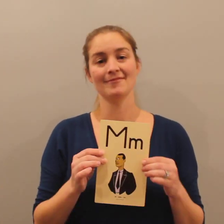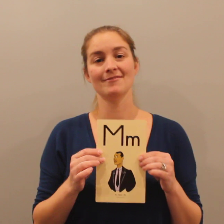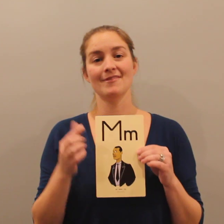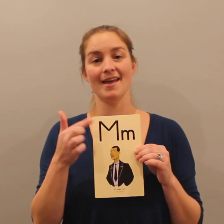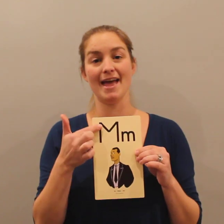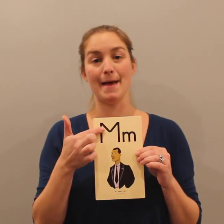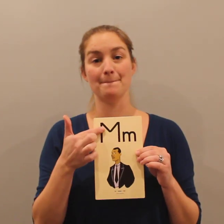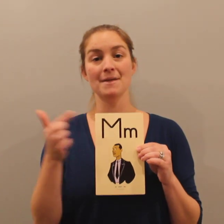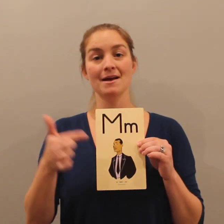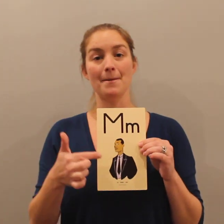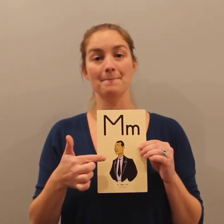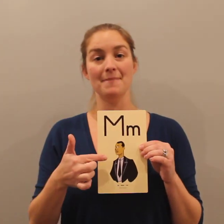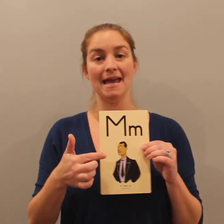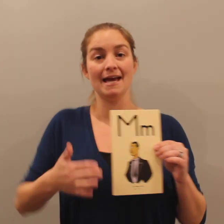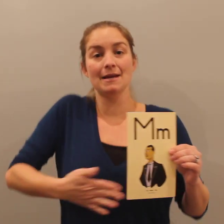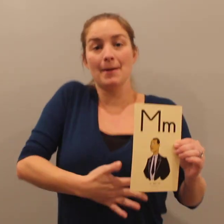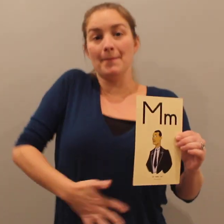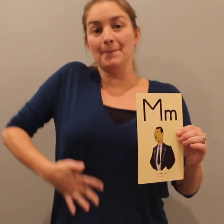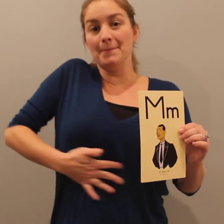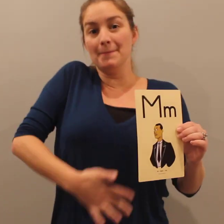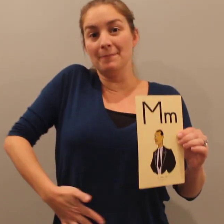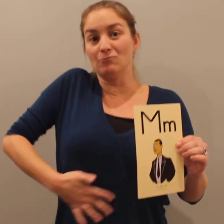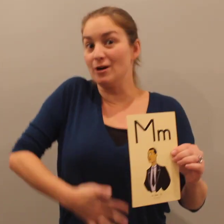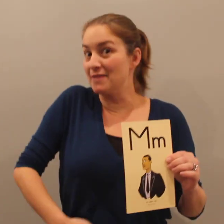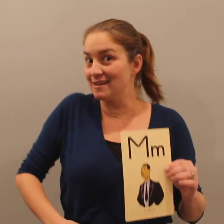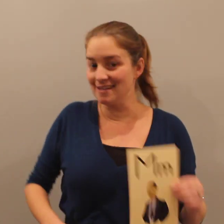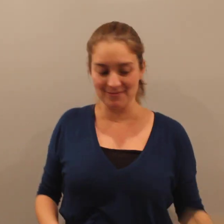M, man, m. Rub that tummy.